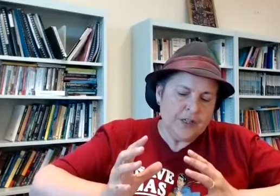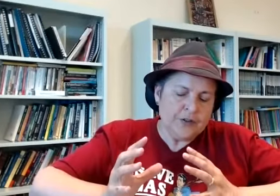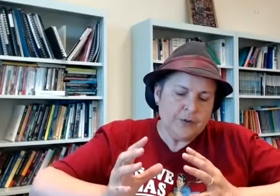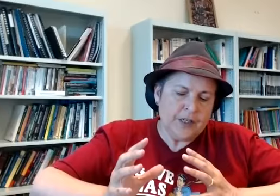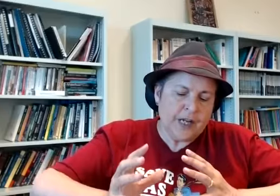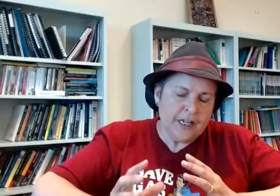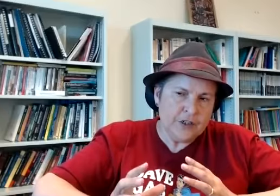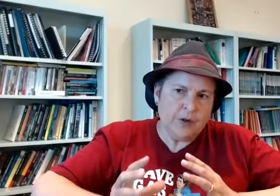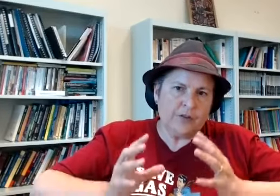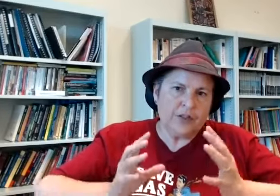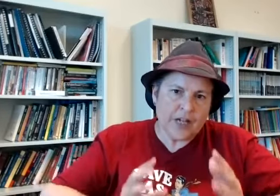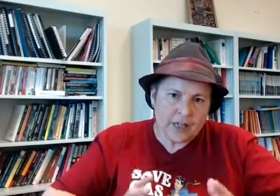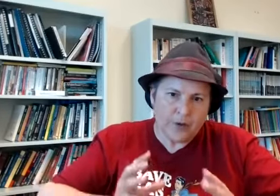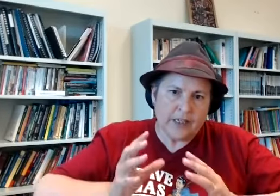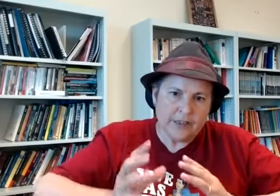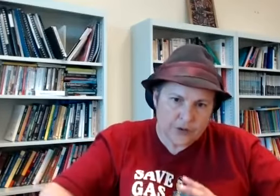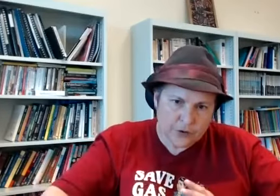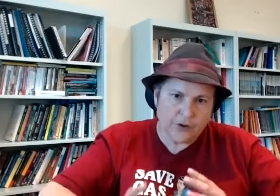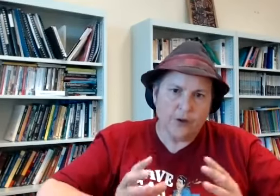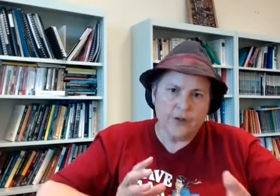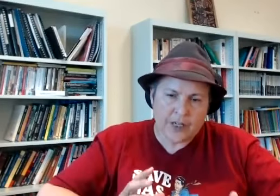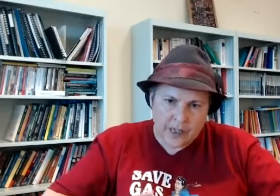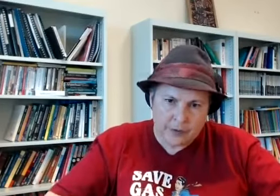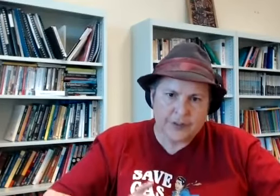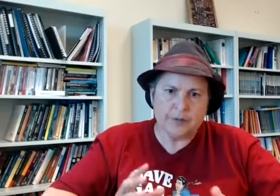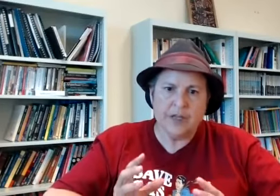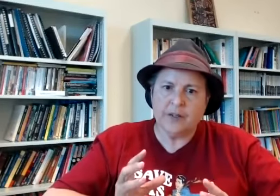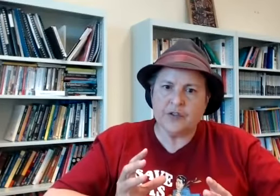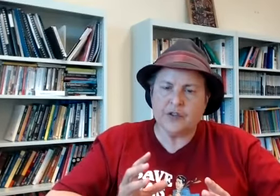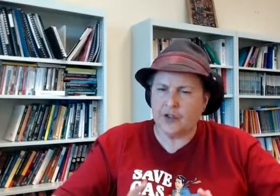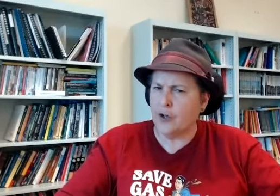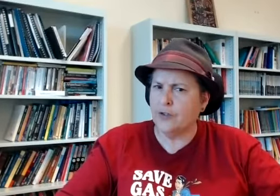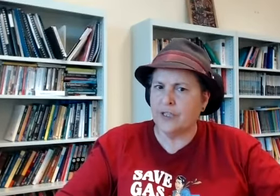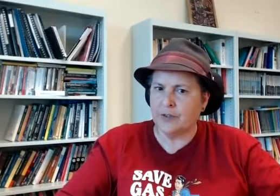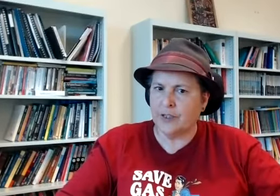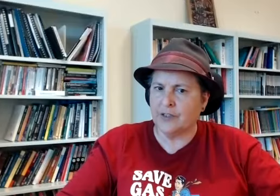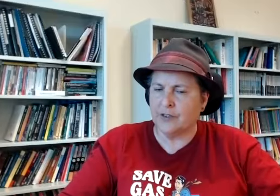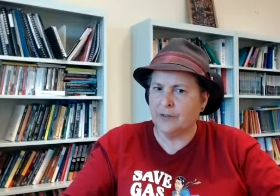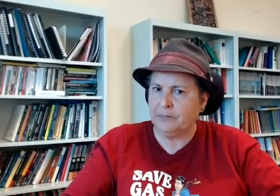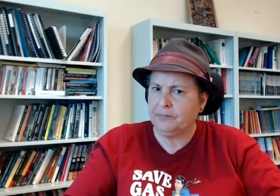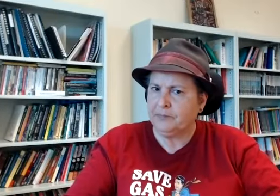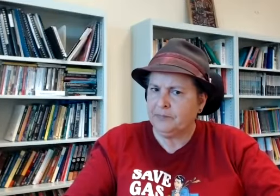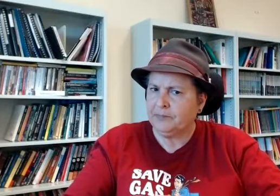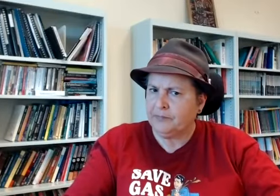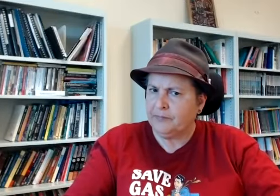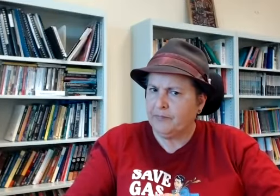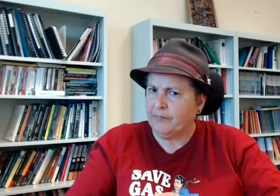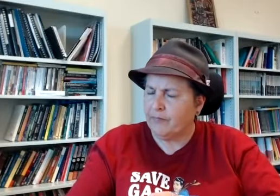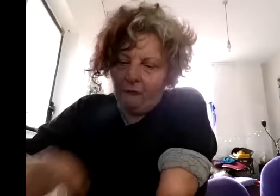to engage with to tackle that internalized ableism that is so deep-seated it's a really